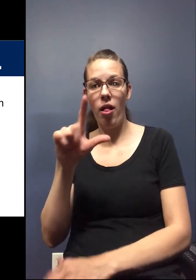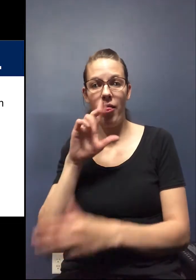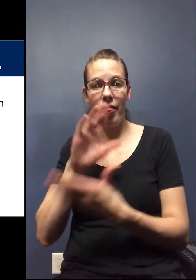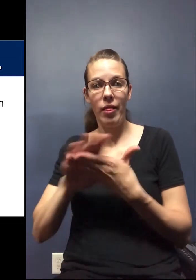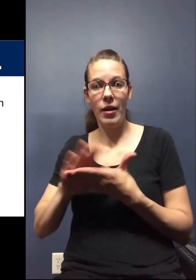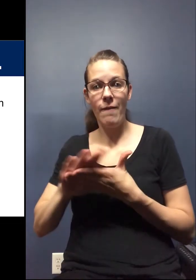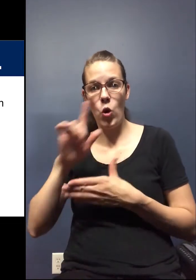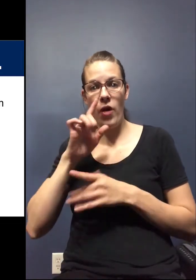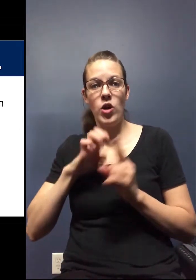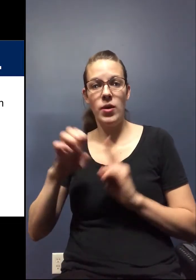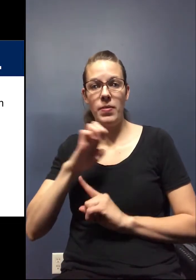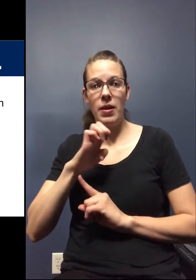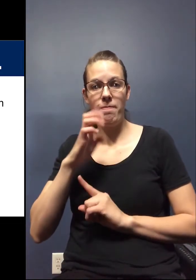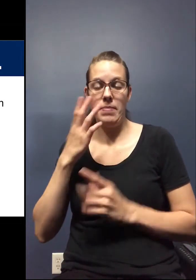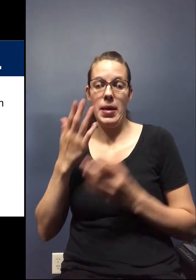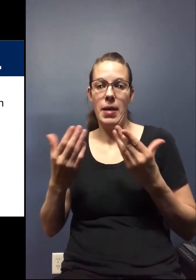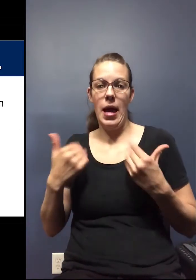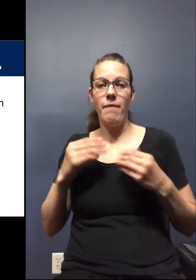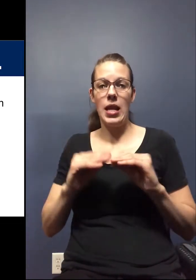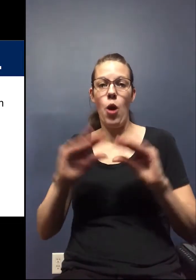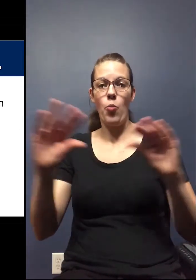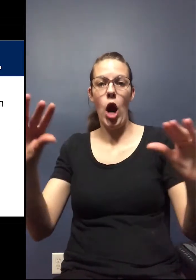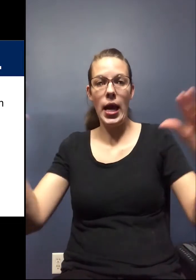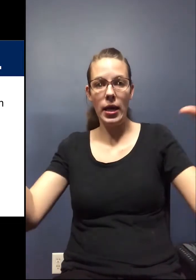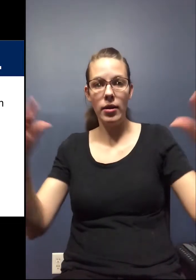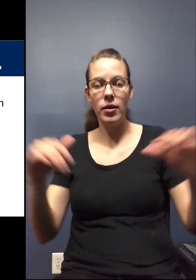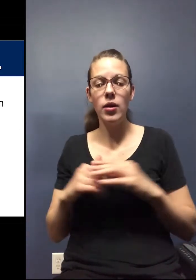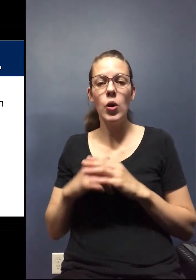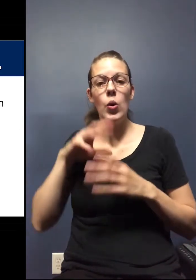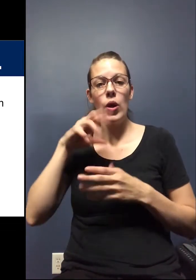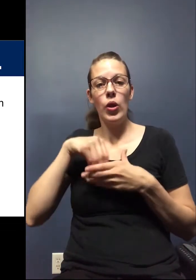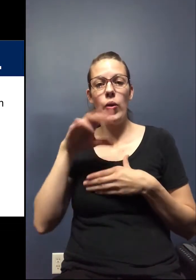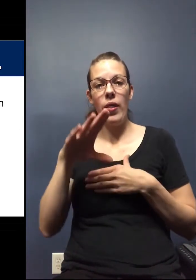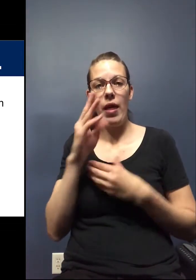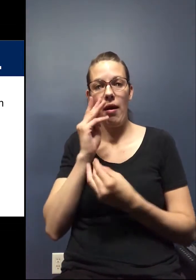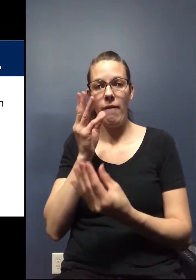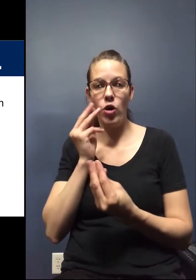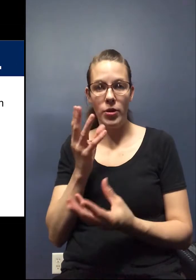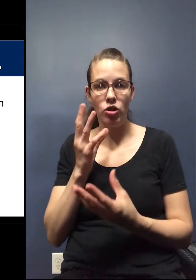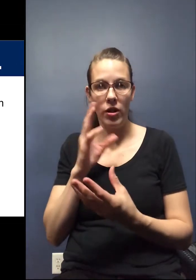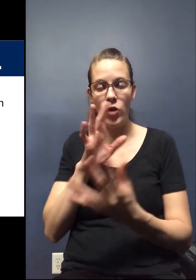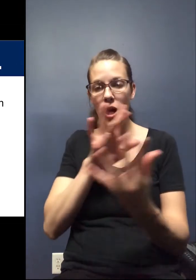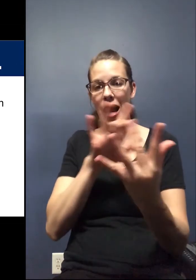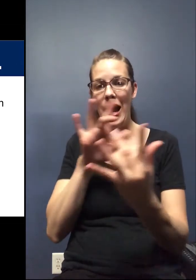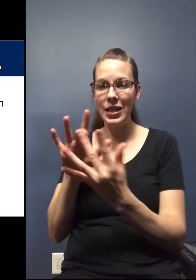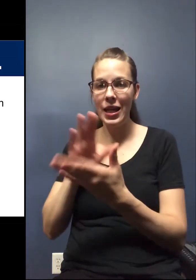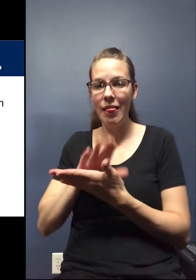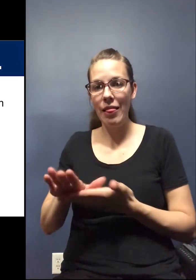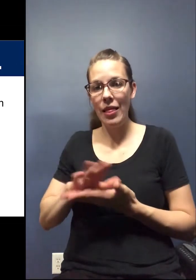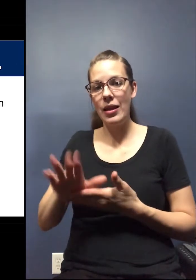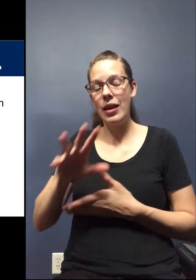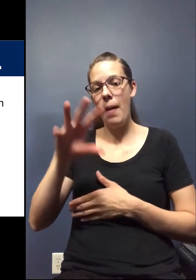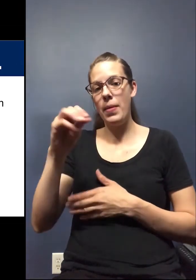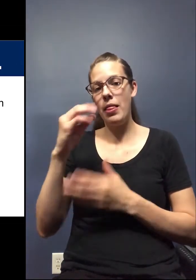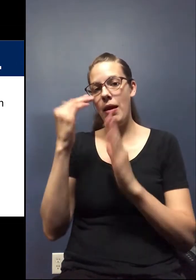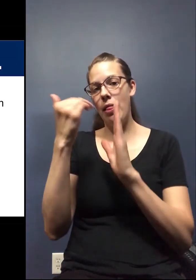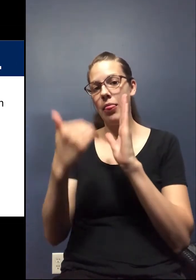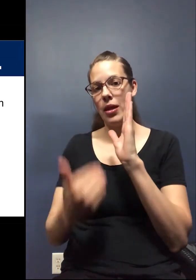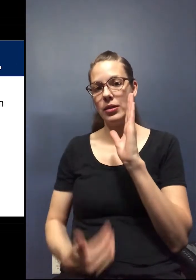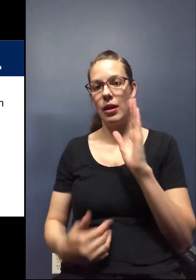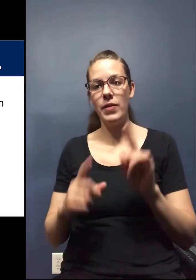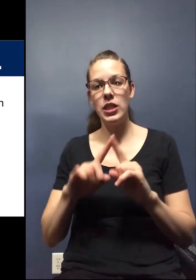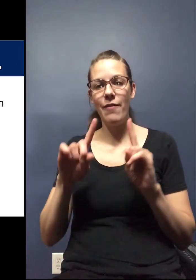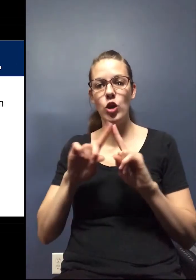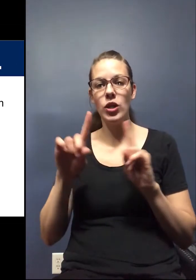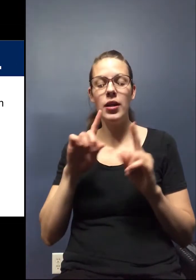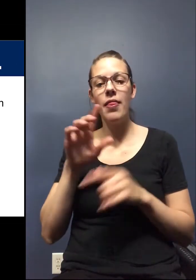environments that may have an outbreak. We included the information for contacting cleaning companies and a list of cleaning